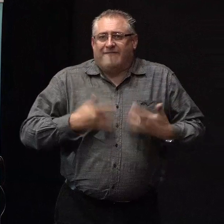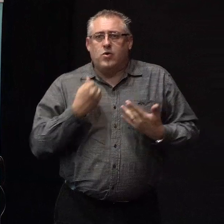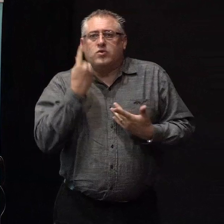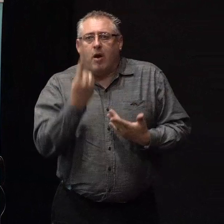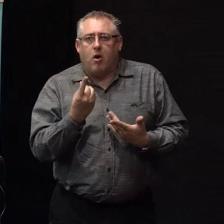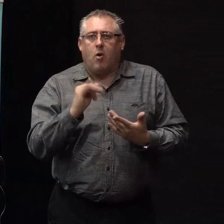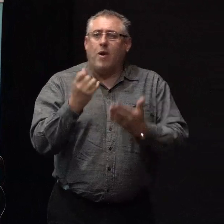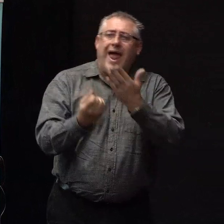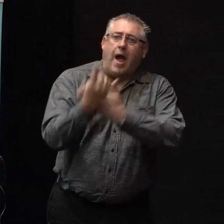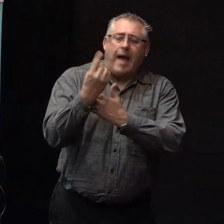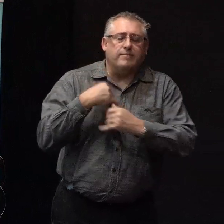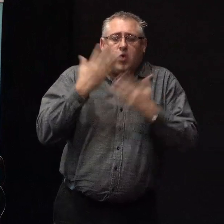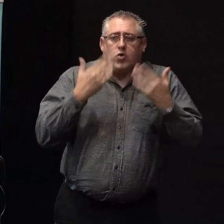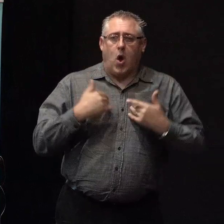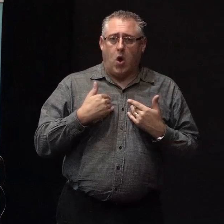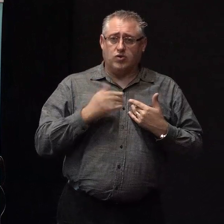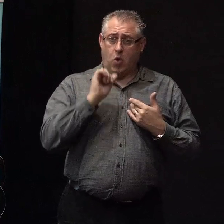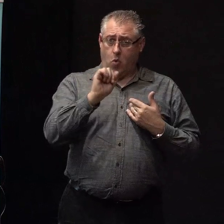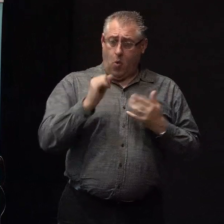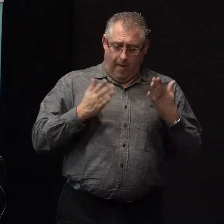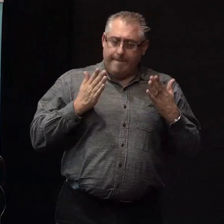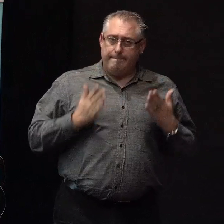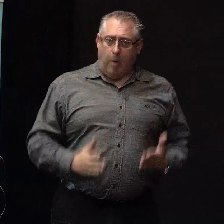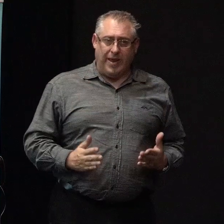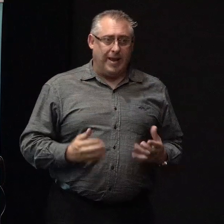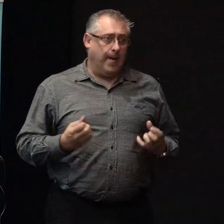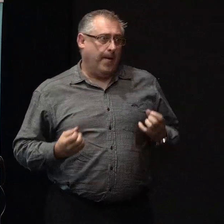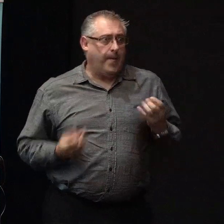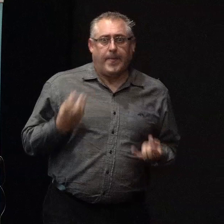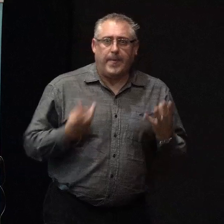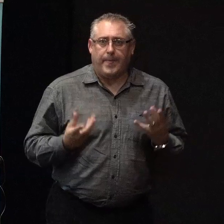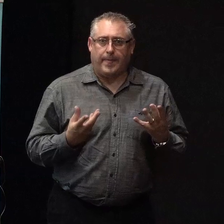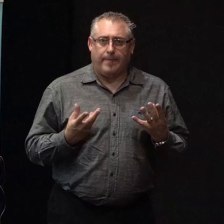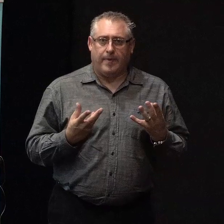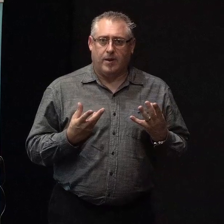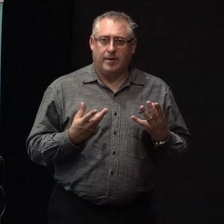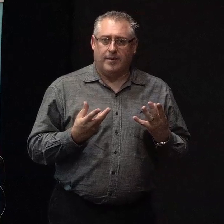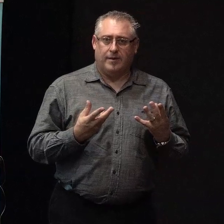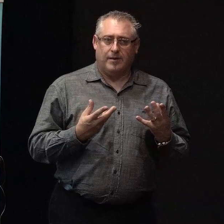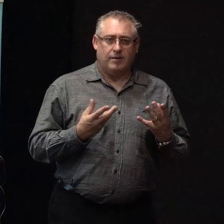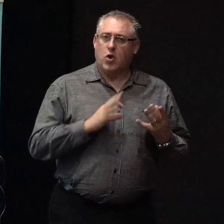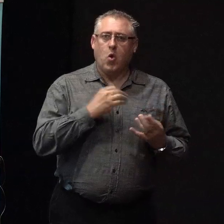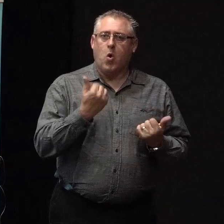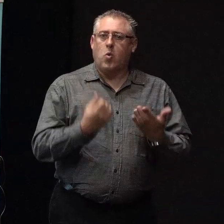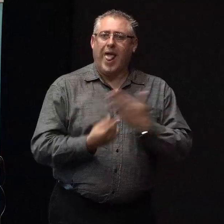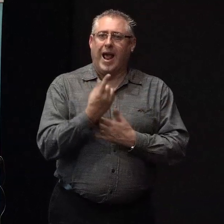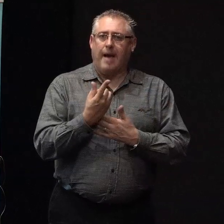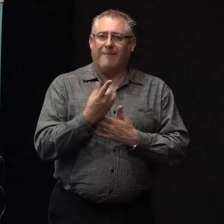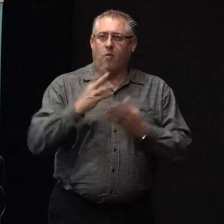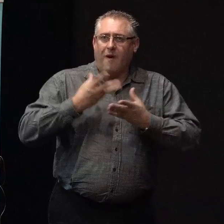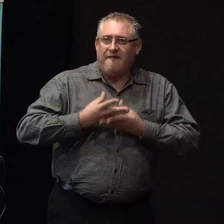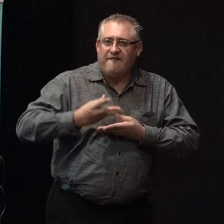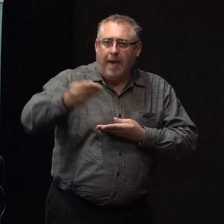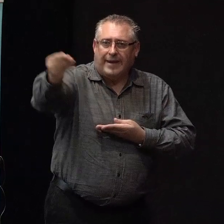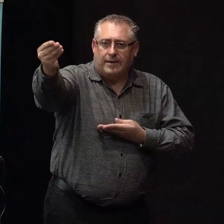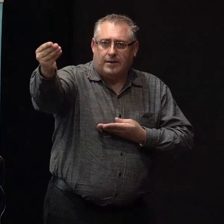outcome might be. So your body, if it were to mobilize everything all at once, you probably wouldn't have a good outcome for a famine. So your